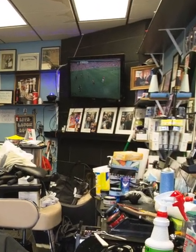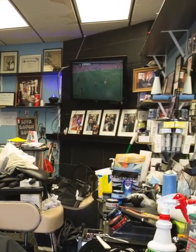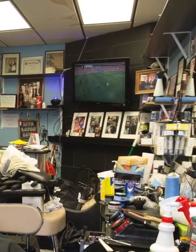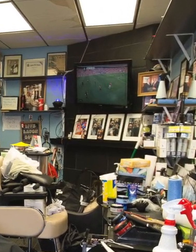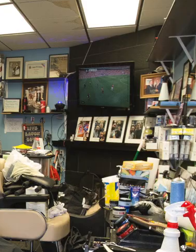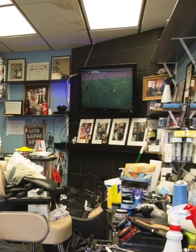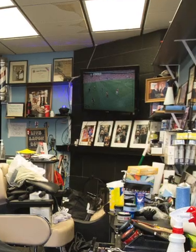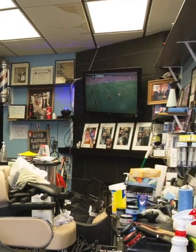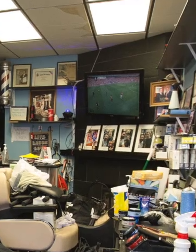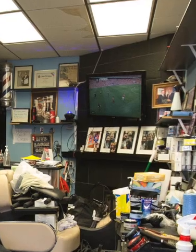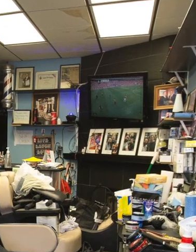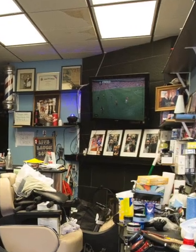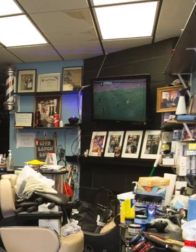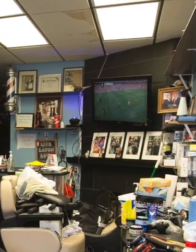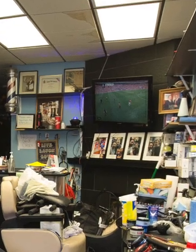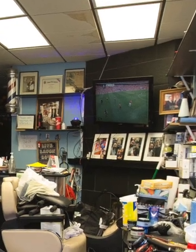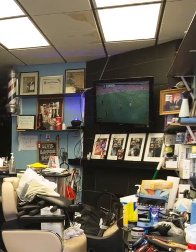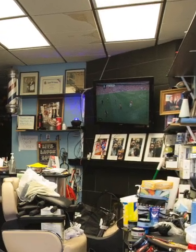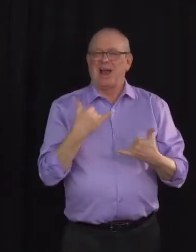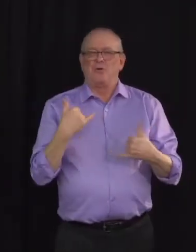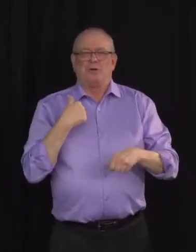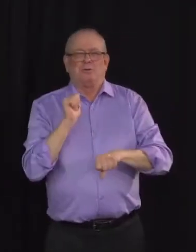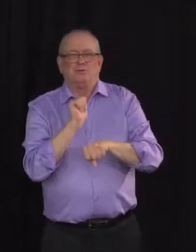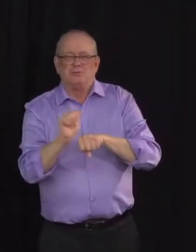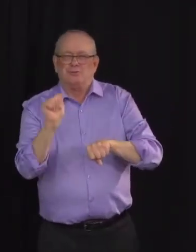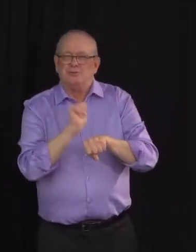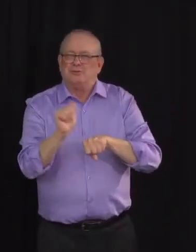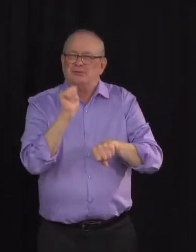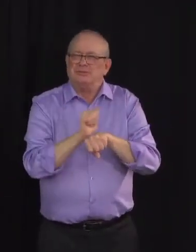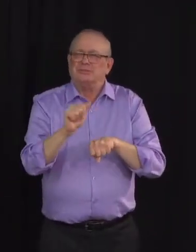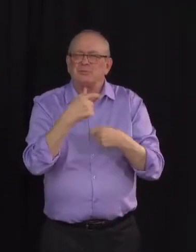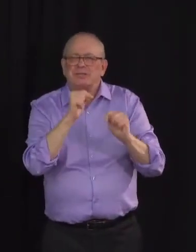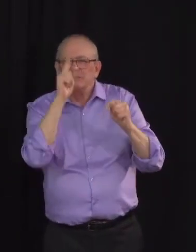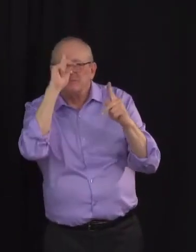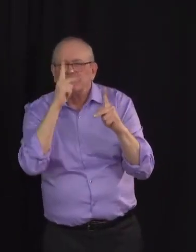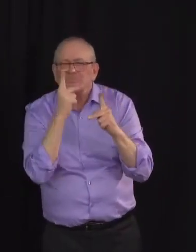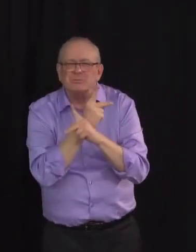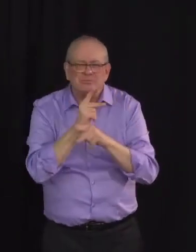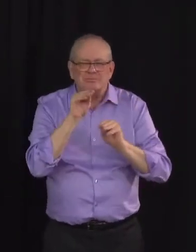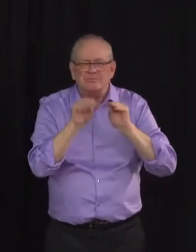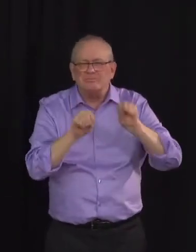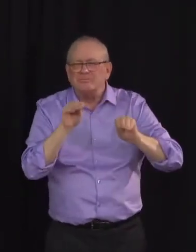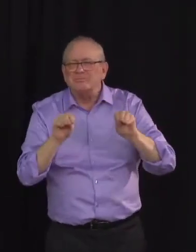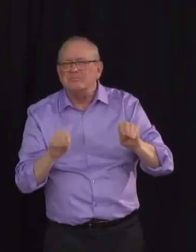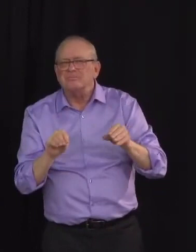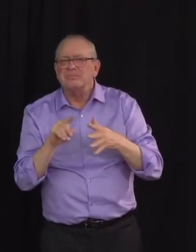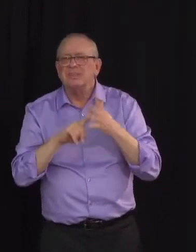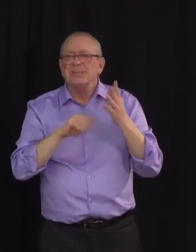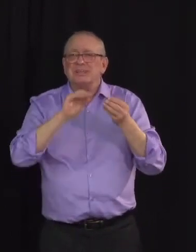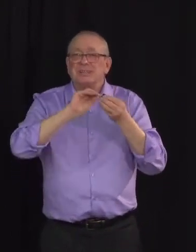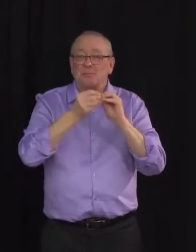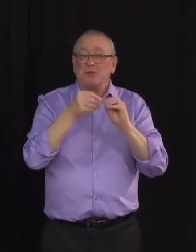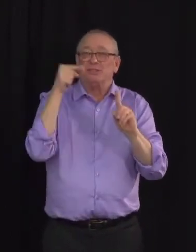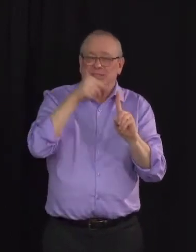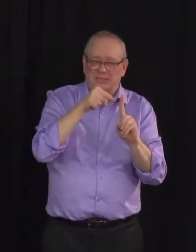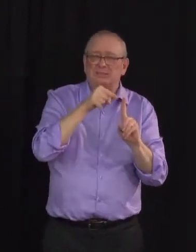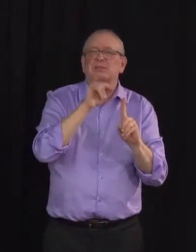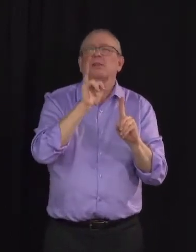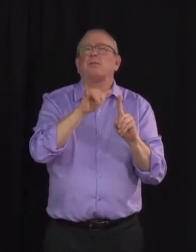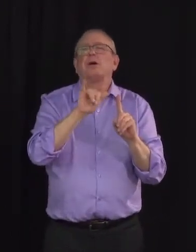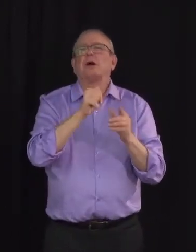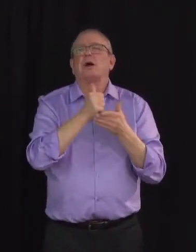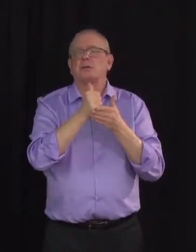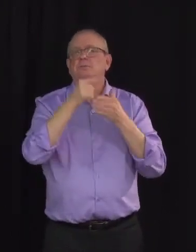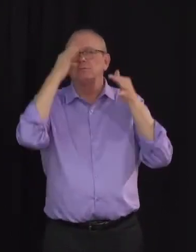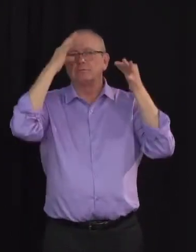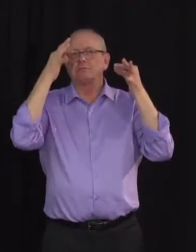achieve in order to be able to open more activities. It is important to remember and I know that it is easy to forget because there still are